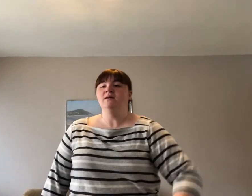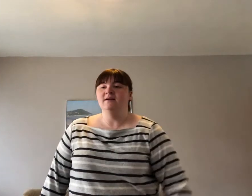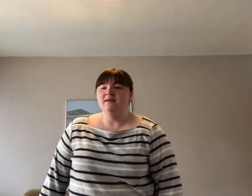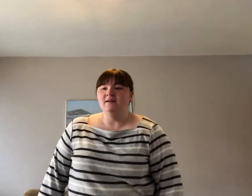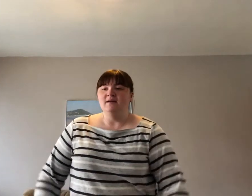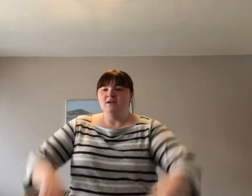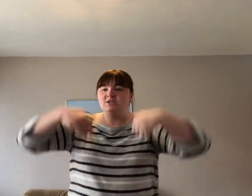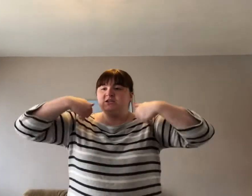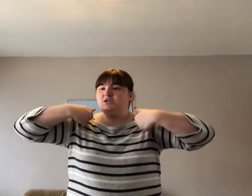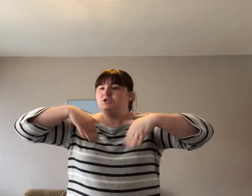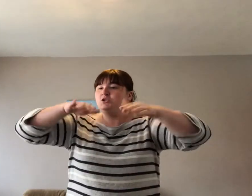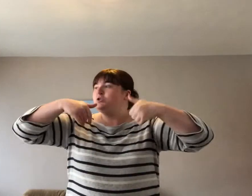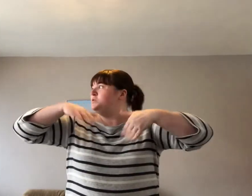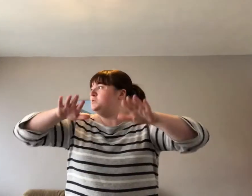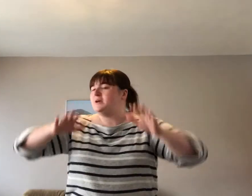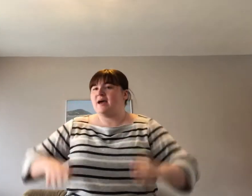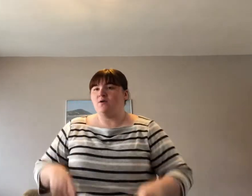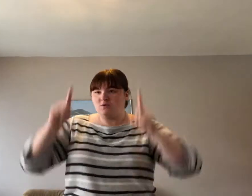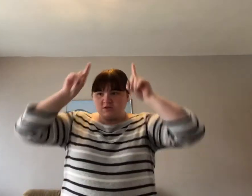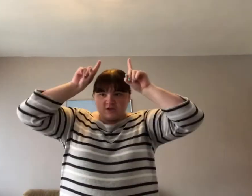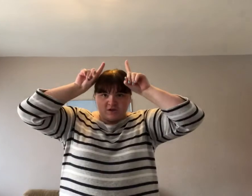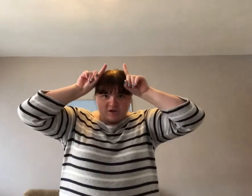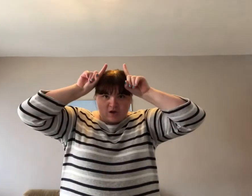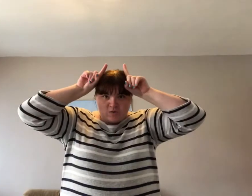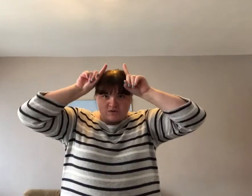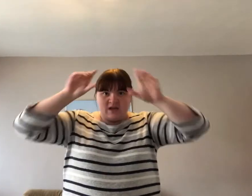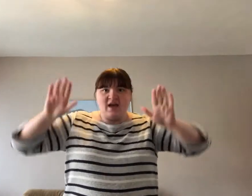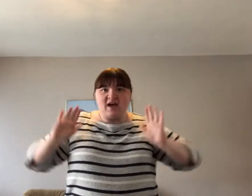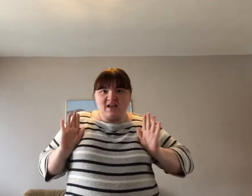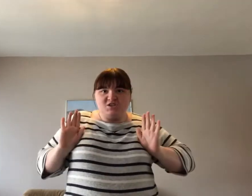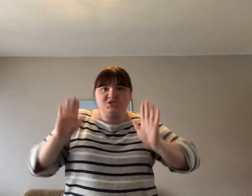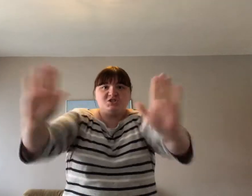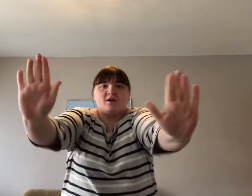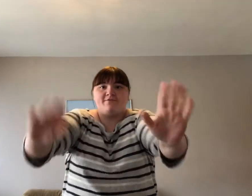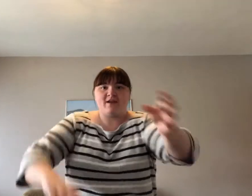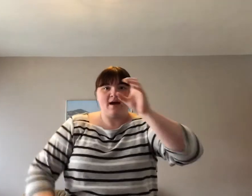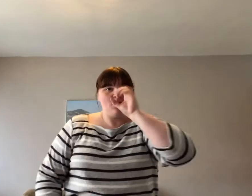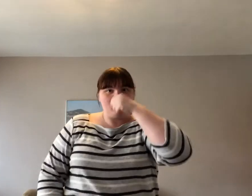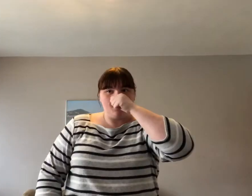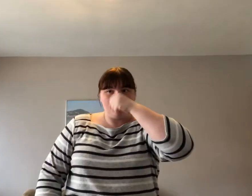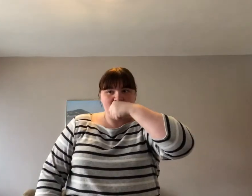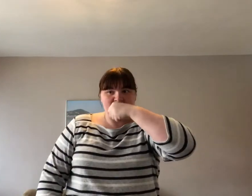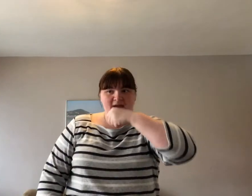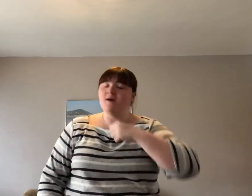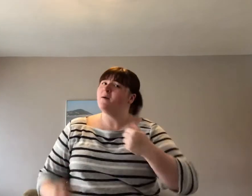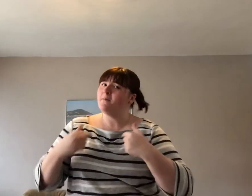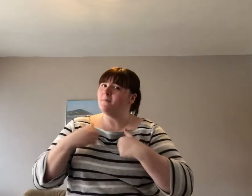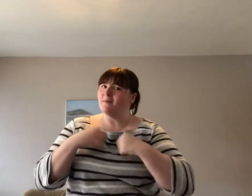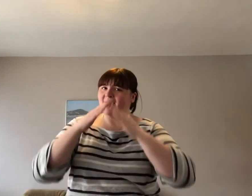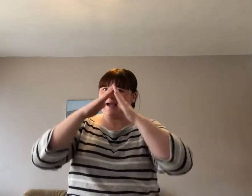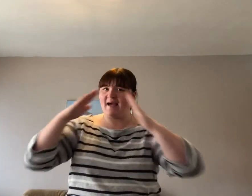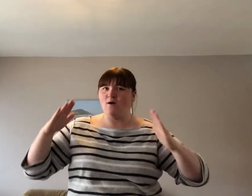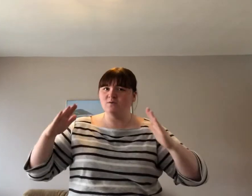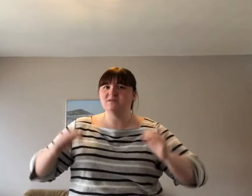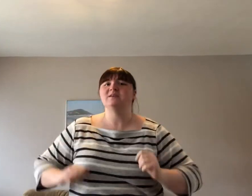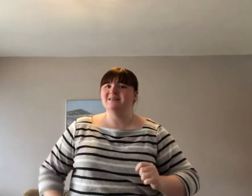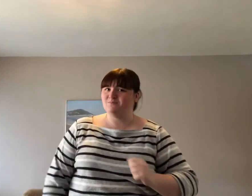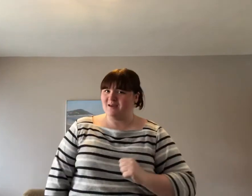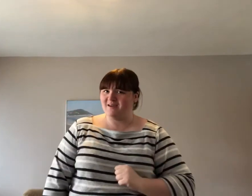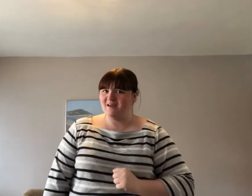She shooed out the goat and shoved out the pig. My house is beginning